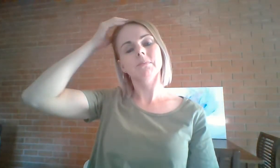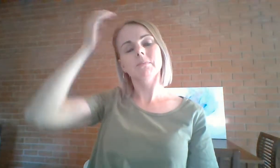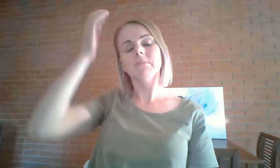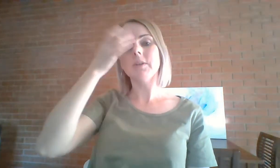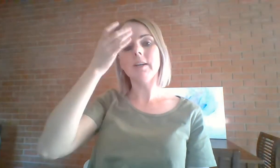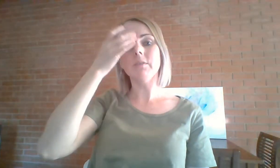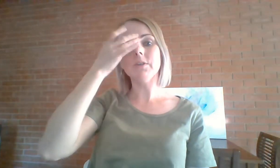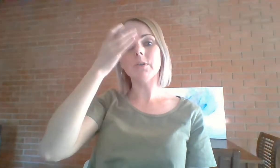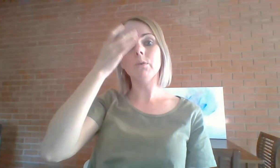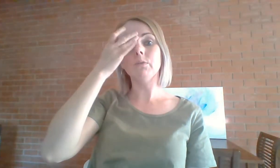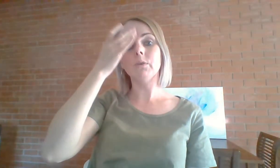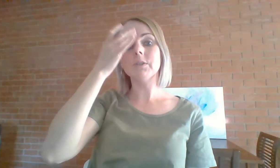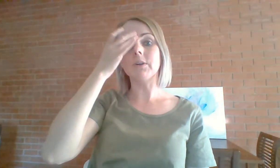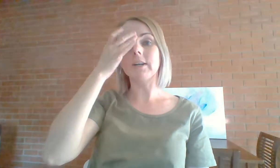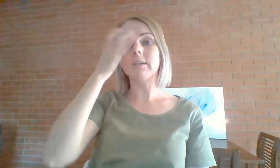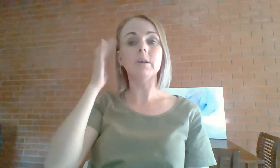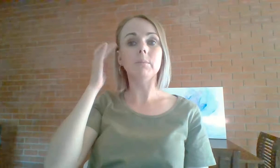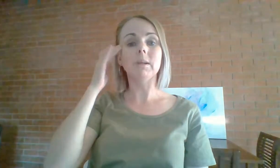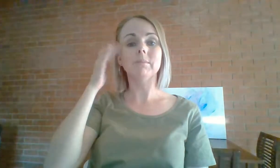So I can resolve what it's trying to tell me.